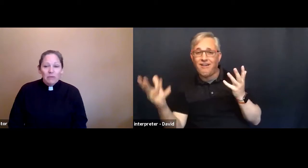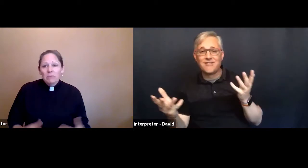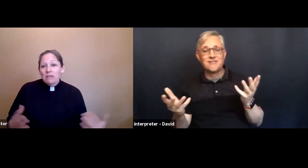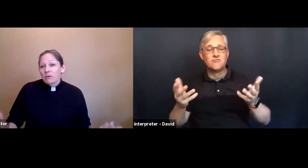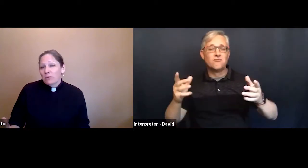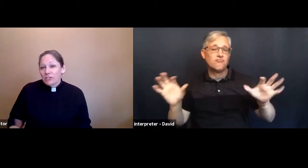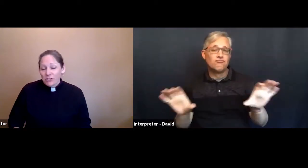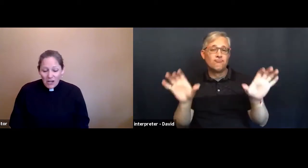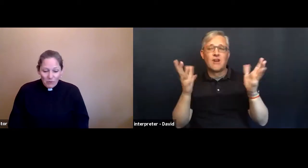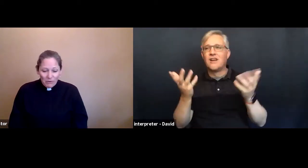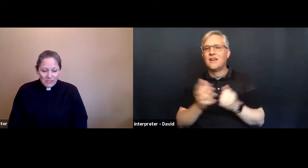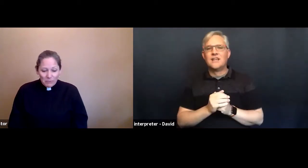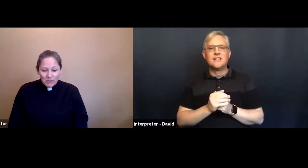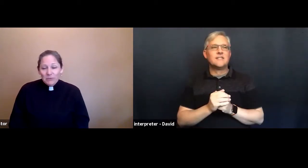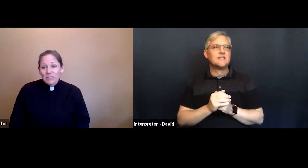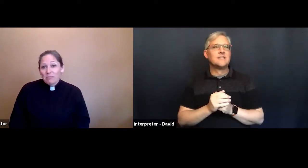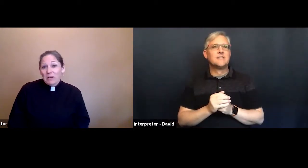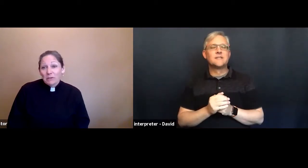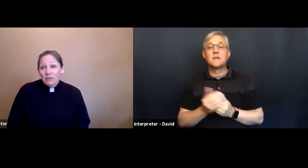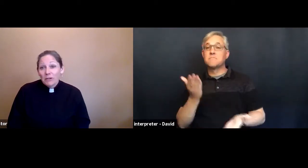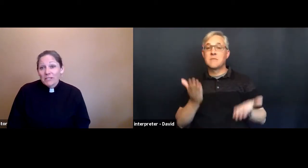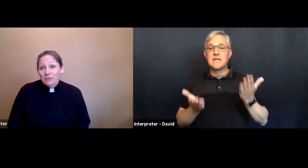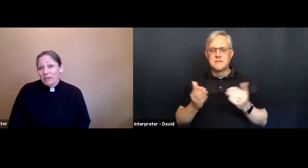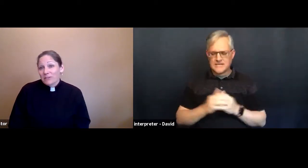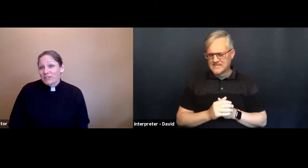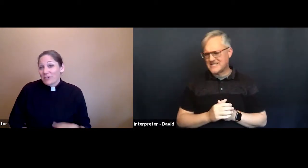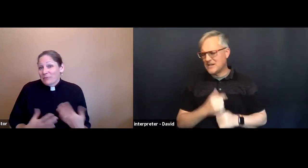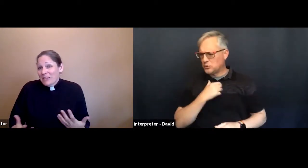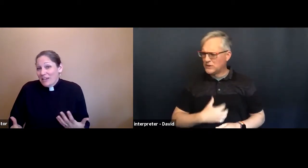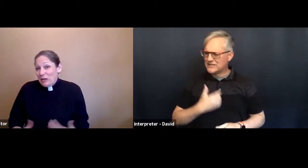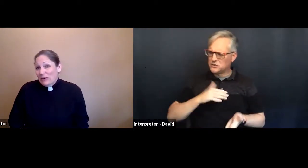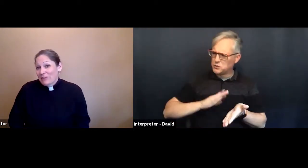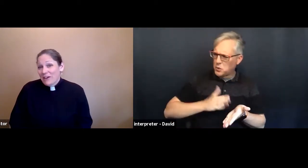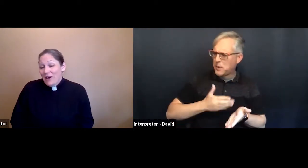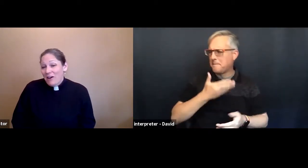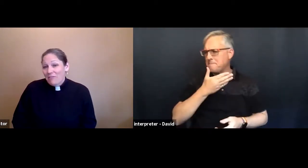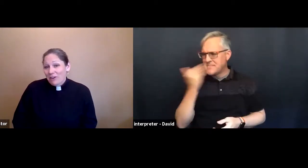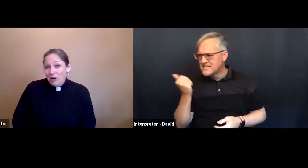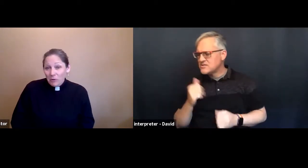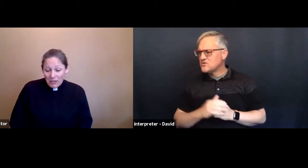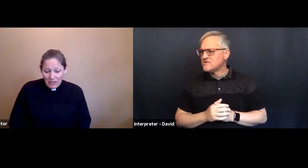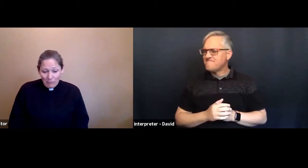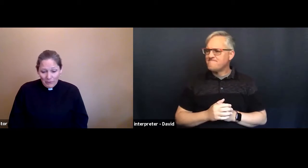Maybe we wish we were someone who is a better cook, so we could just help take care of our hungry neighbors.